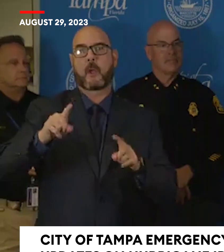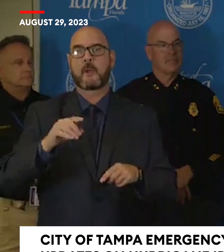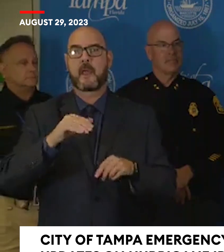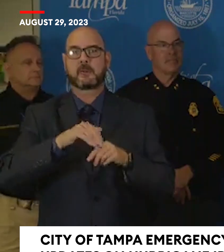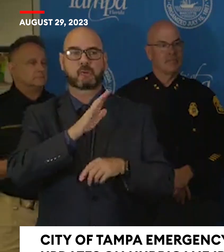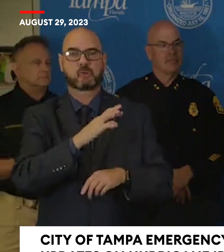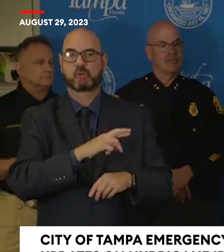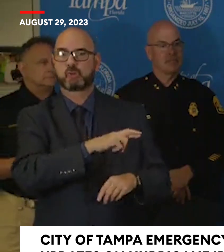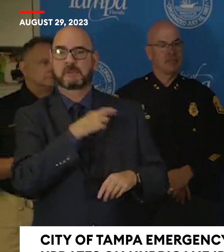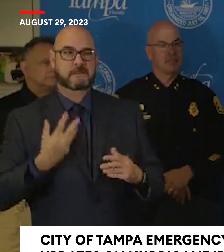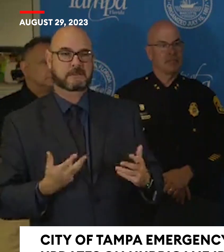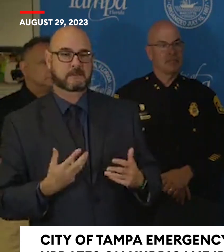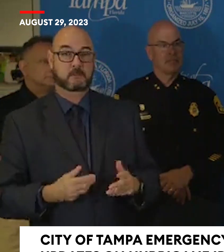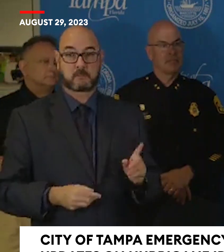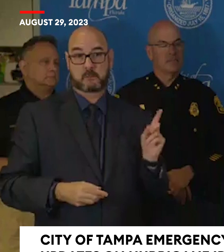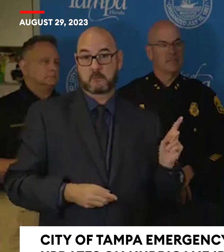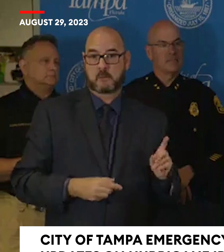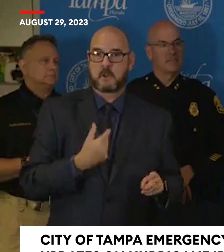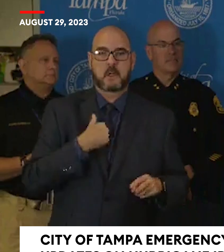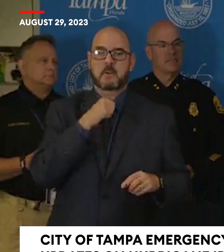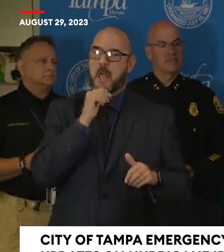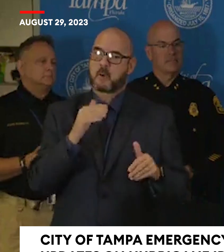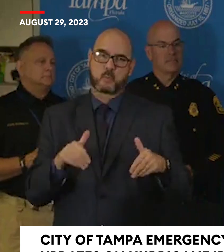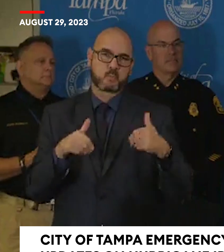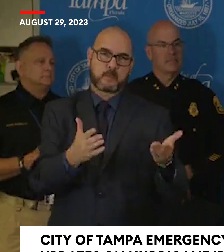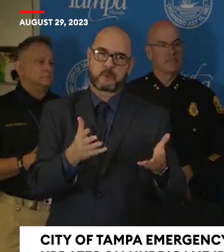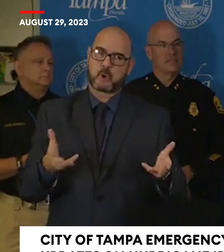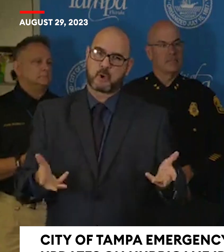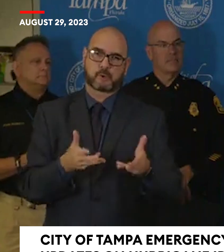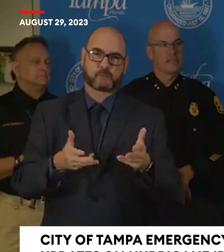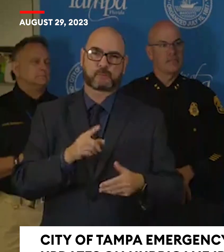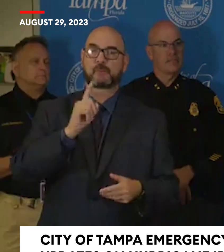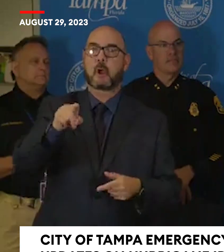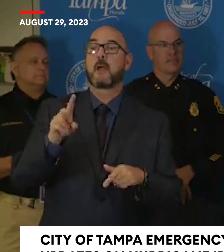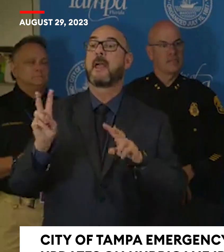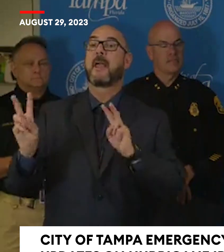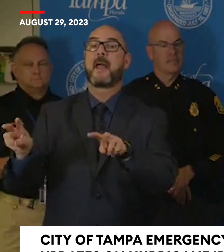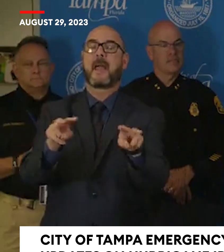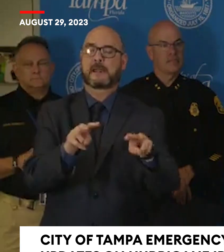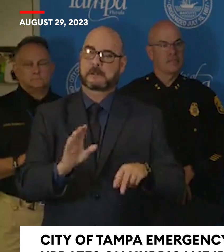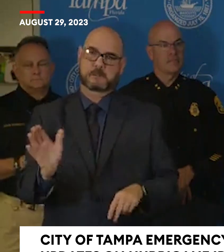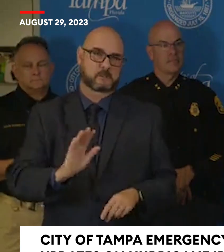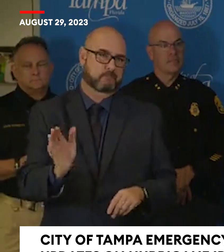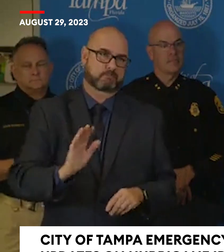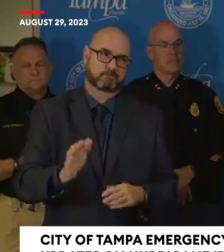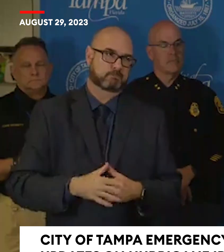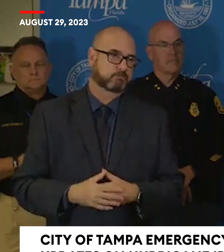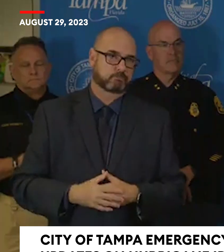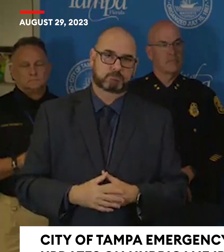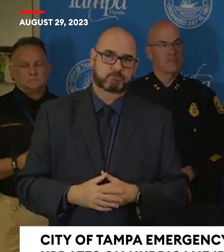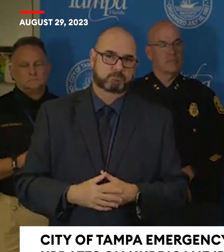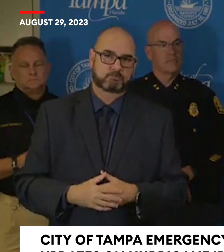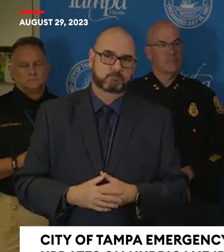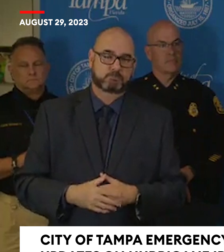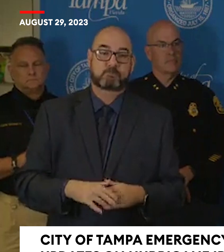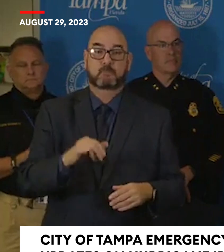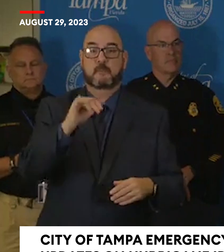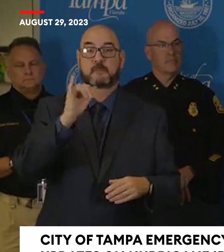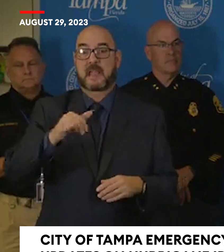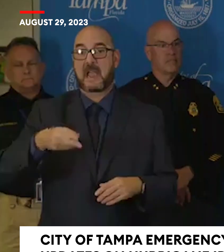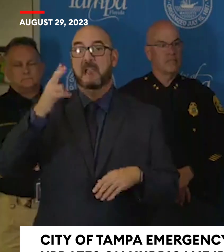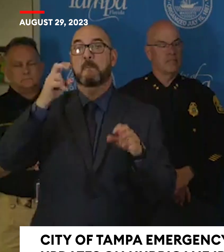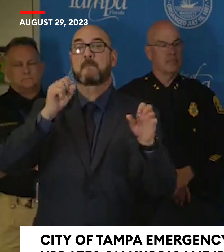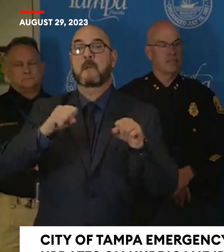discourage everyone from from going out there if the water is pulled from the bay. And there's a high likelihood that is going to happen again